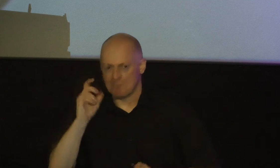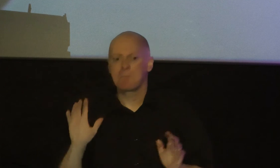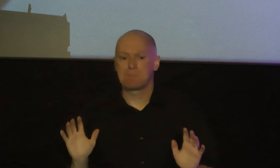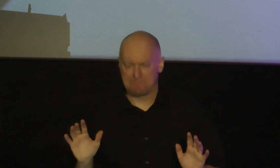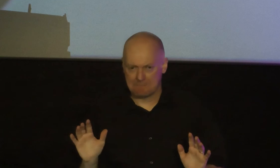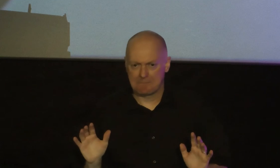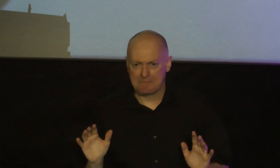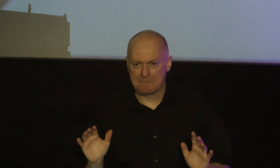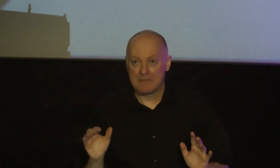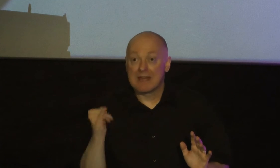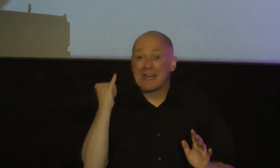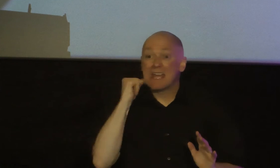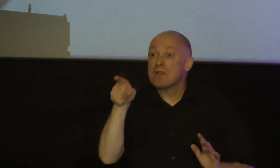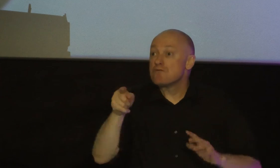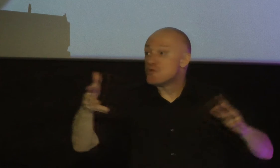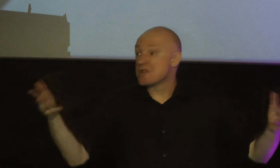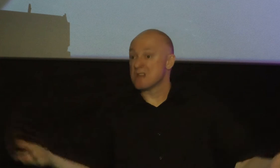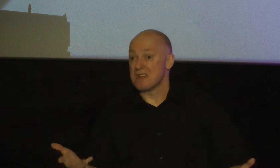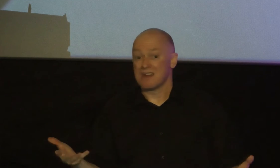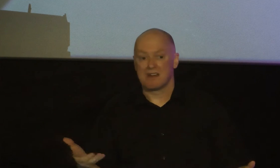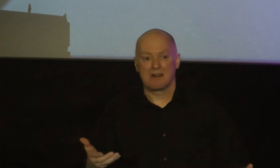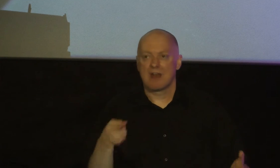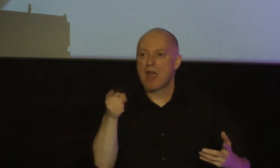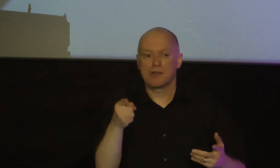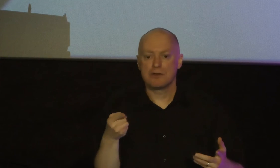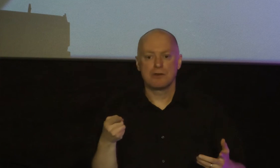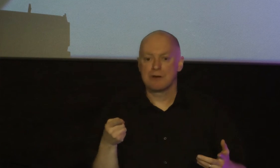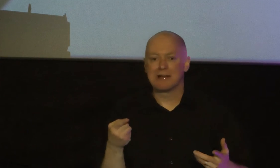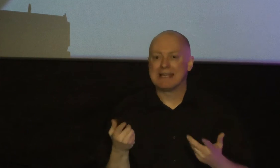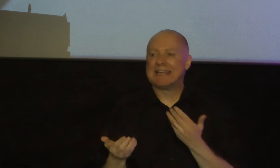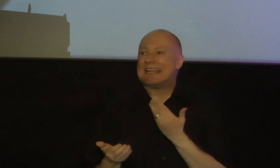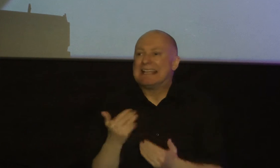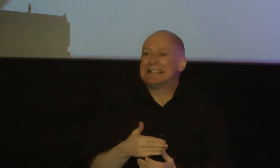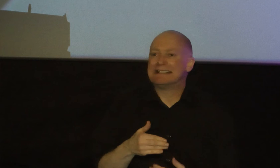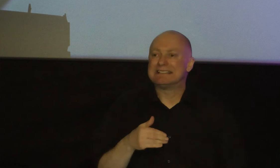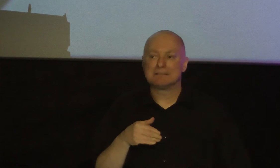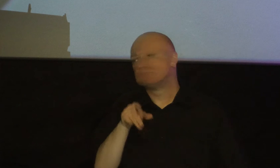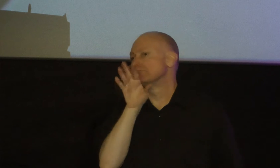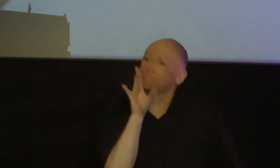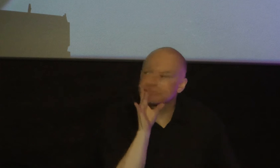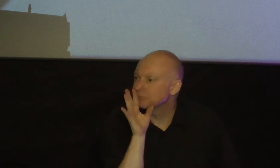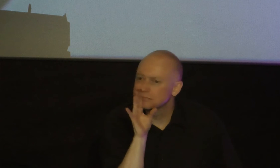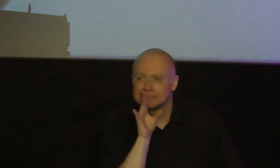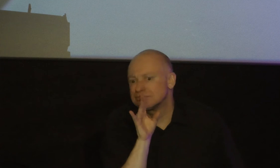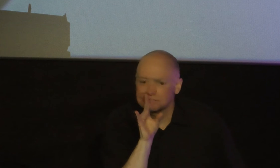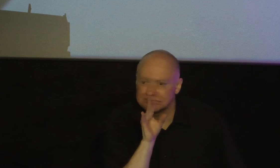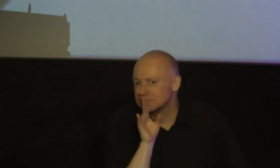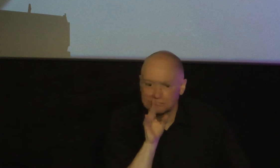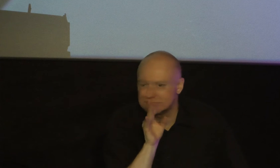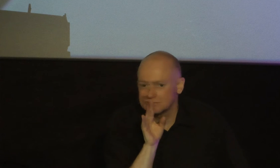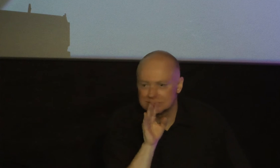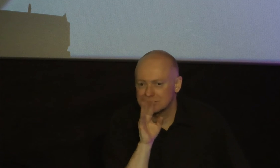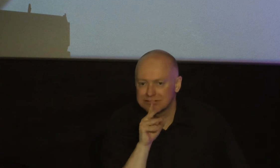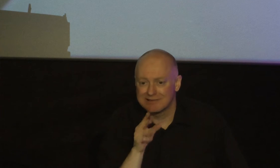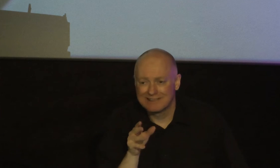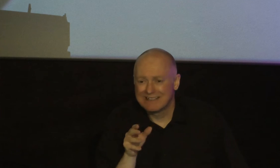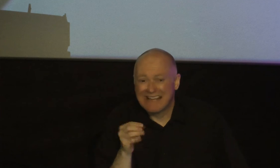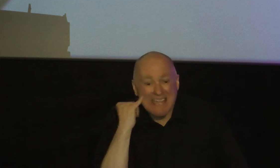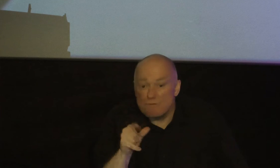and if you're in this room today and you're impulsive and you're loose-lipped and you just speak and you just run off your mouth and you don't even listen to all the